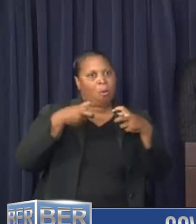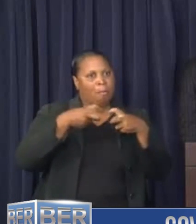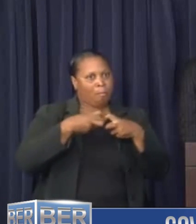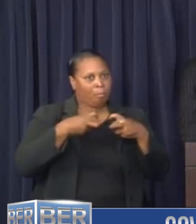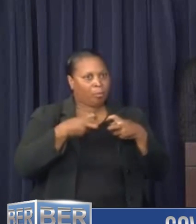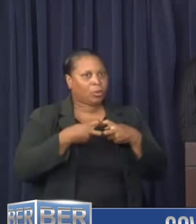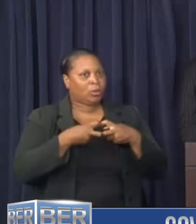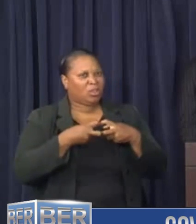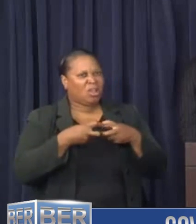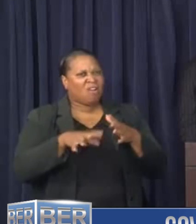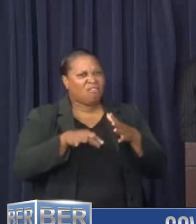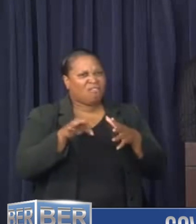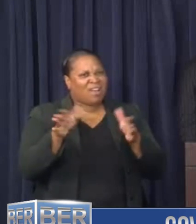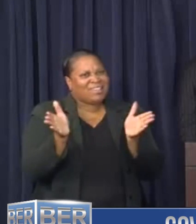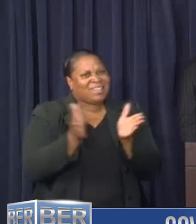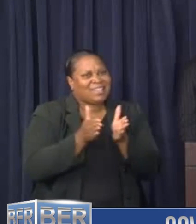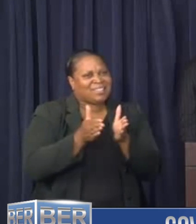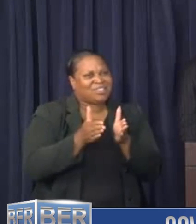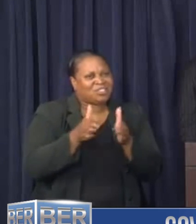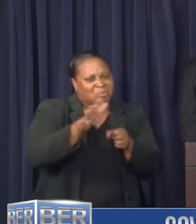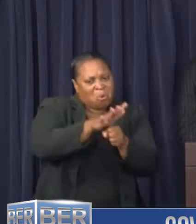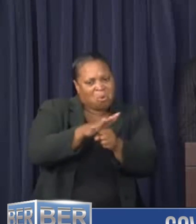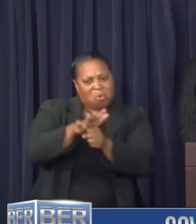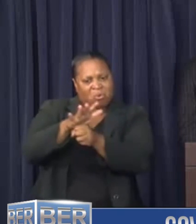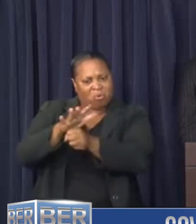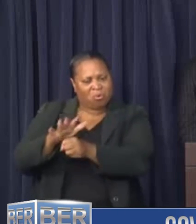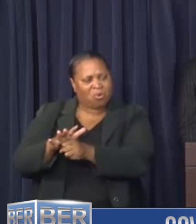finding that small neighborhoods have been impacted.